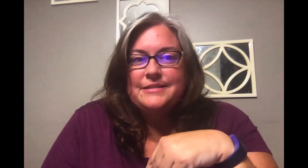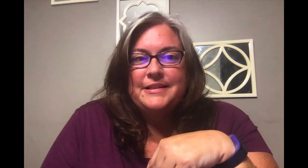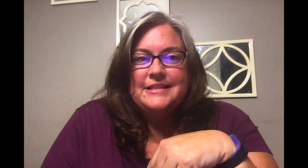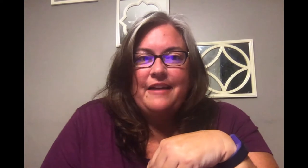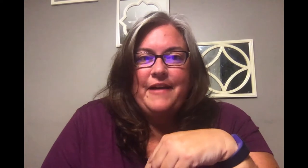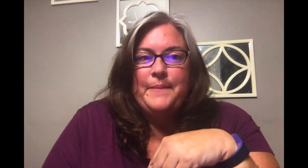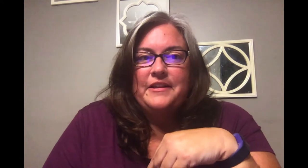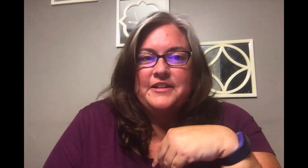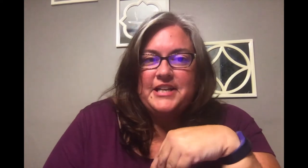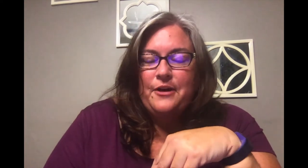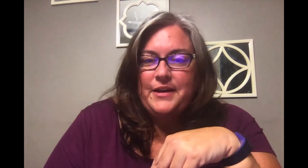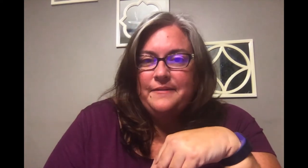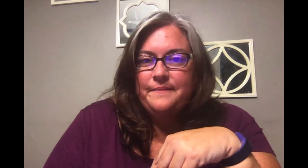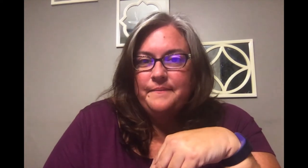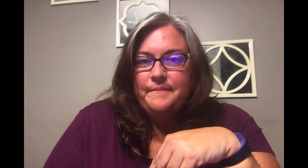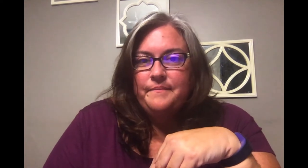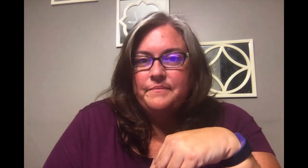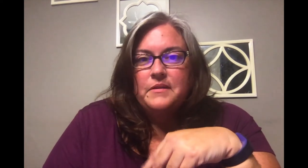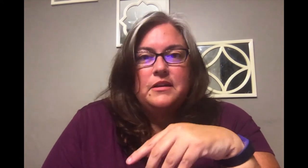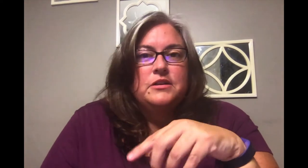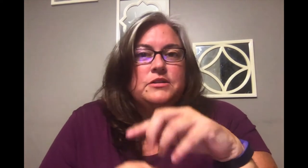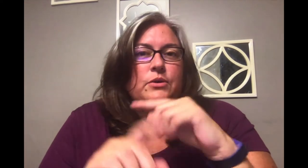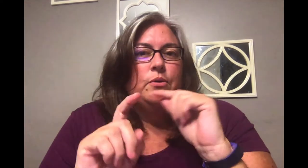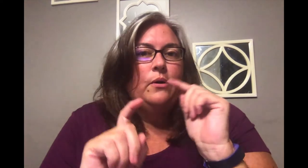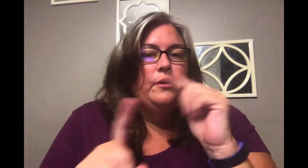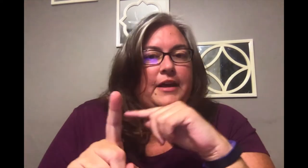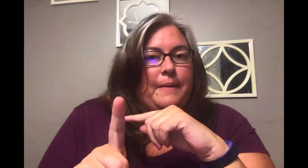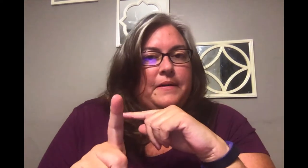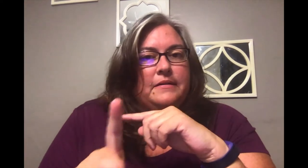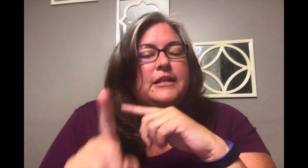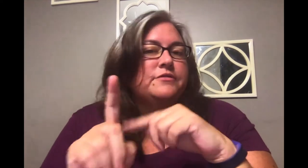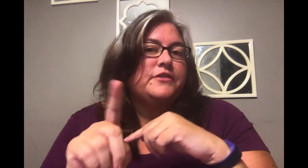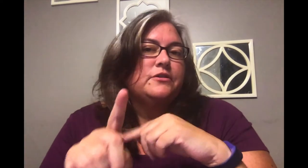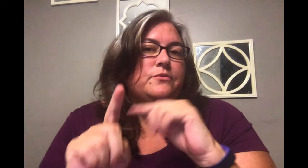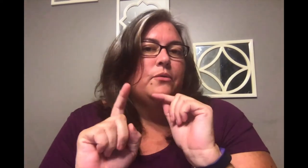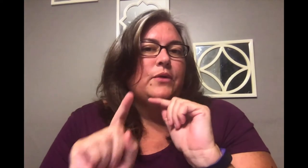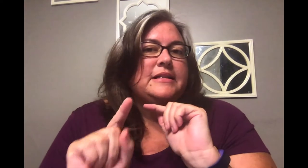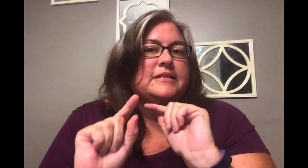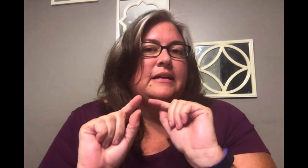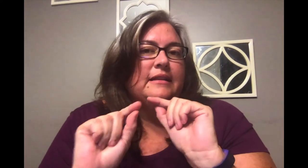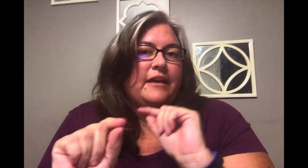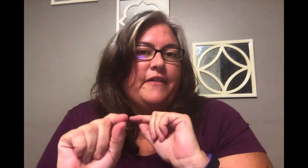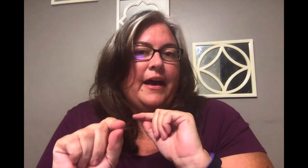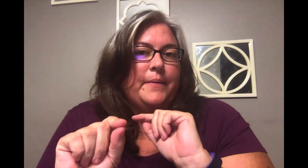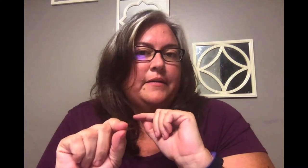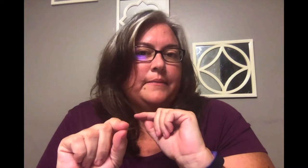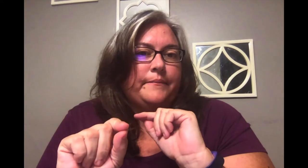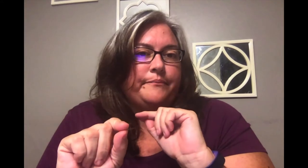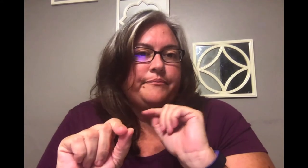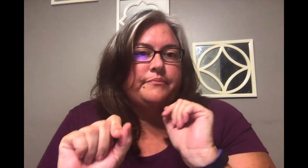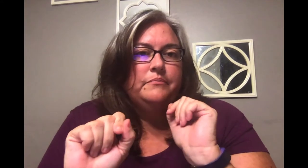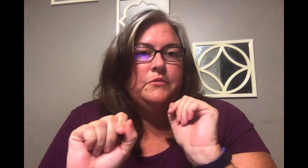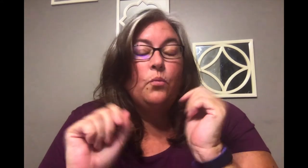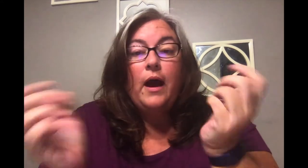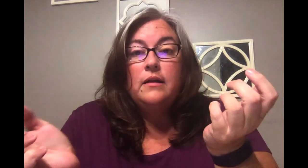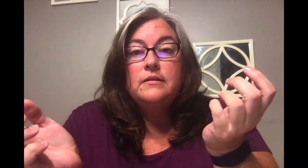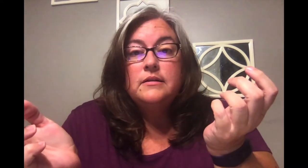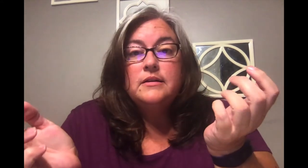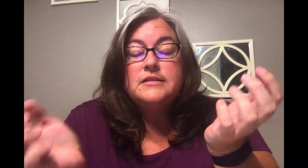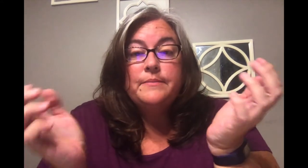month's life app a little shall we so hold up let's review what's a life app well simply